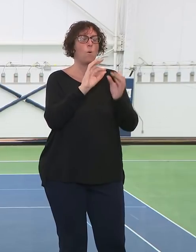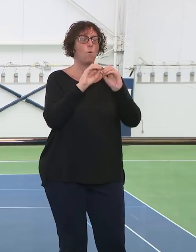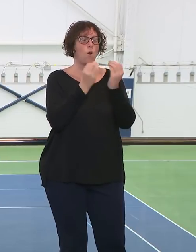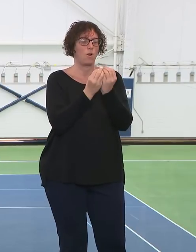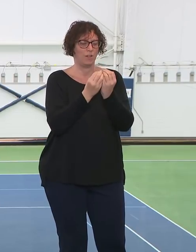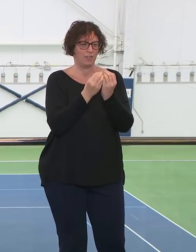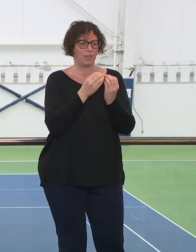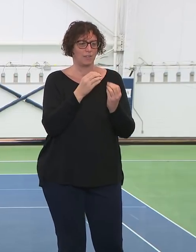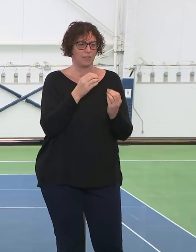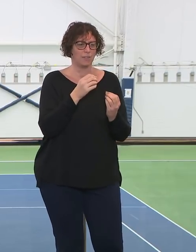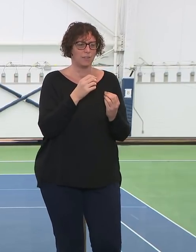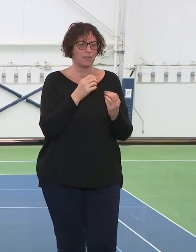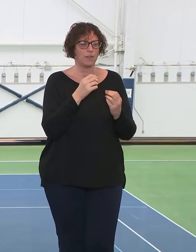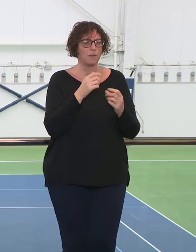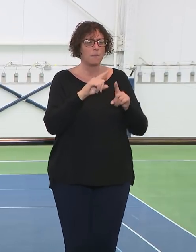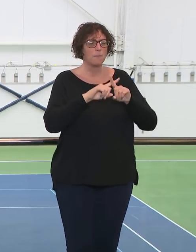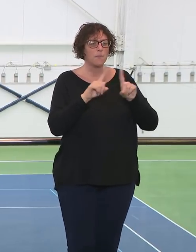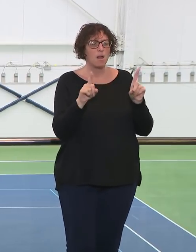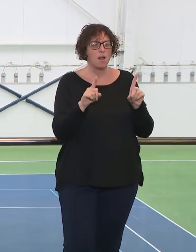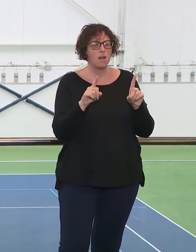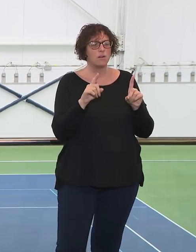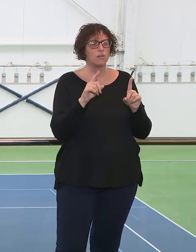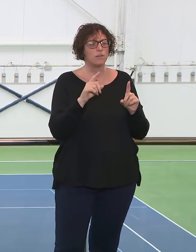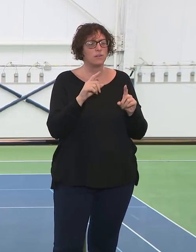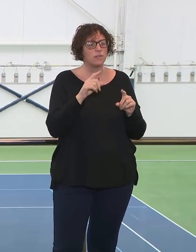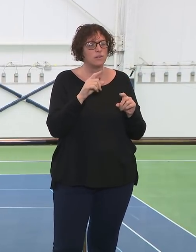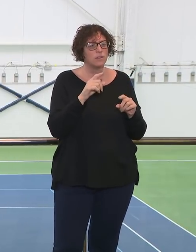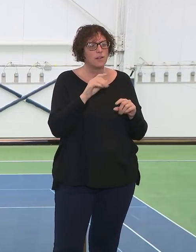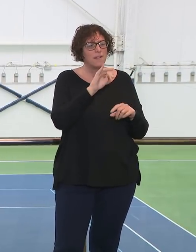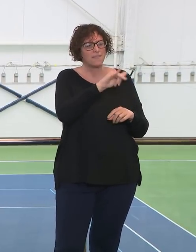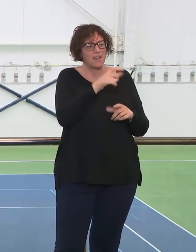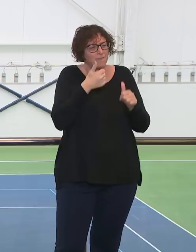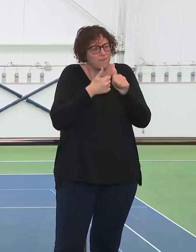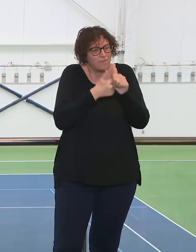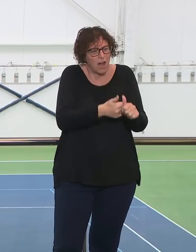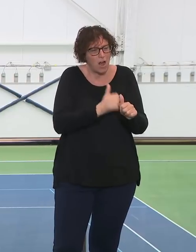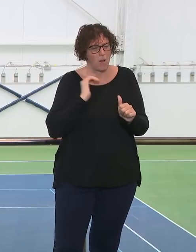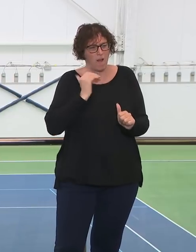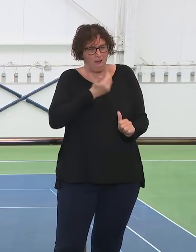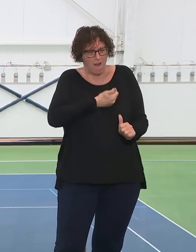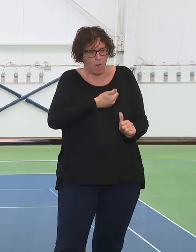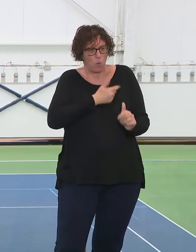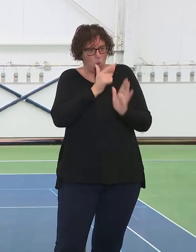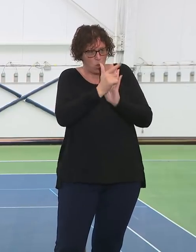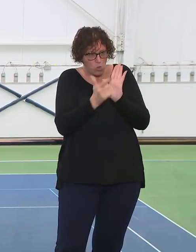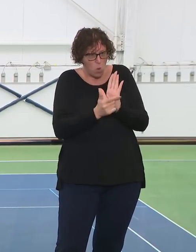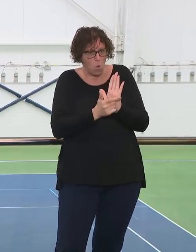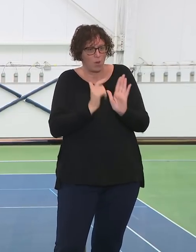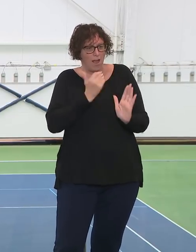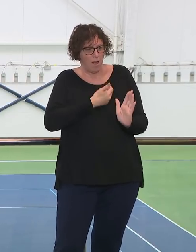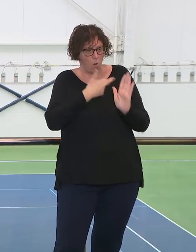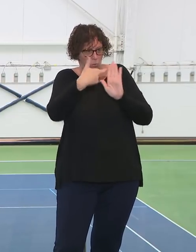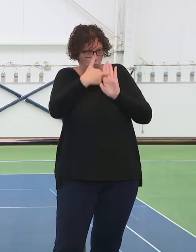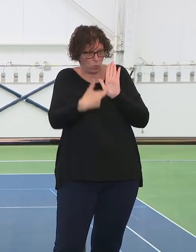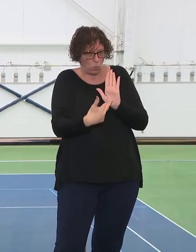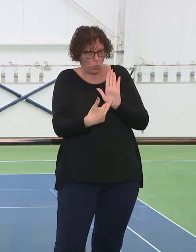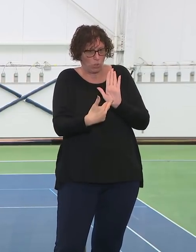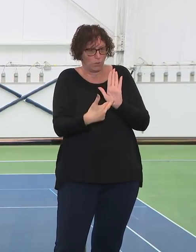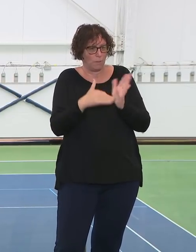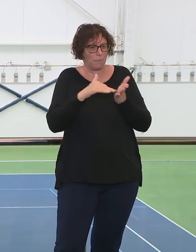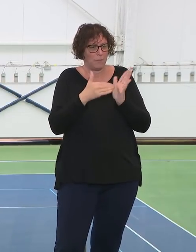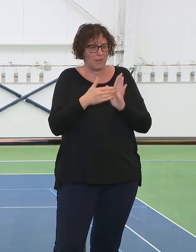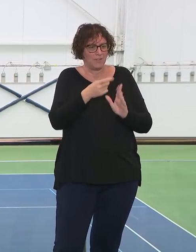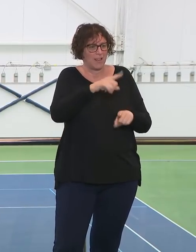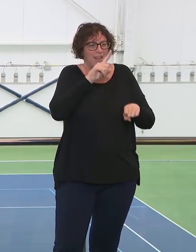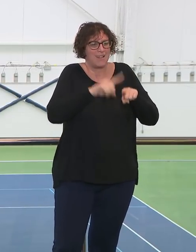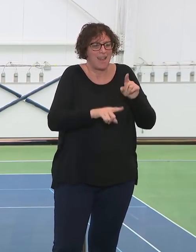So I'm very concerned to make sure this is done right. But if it is done right, of course, we need all the help we can get. Katie?